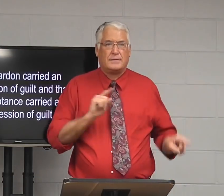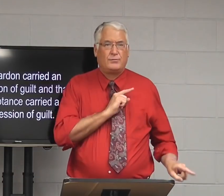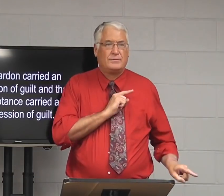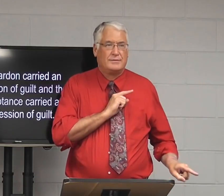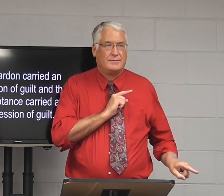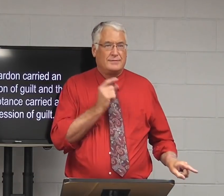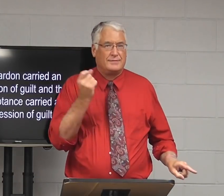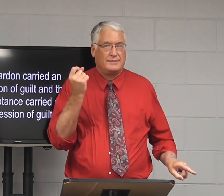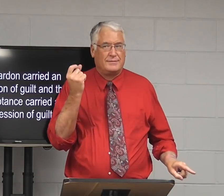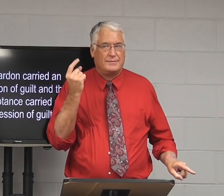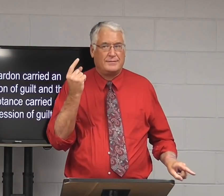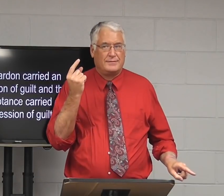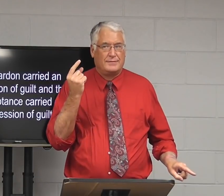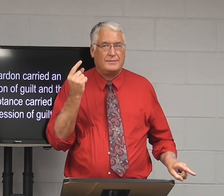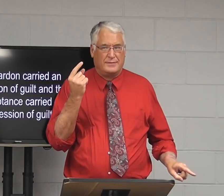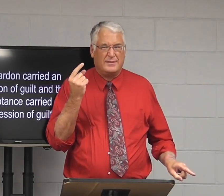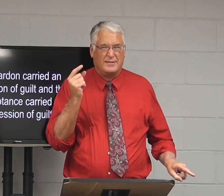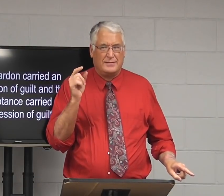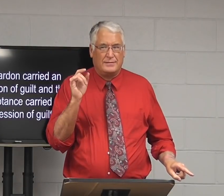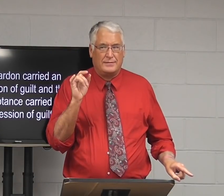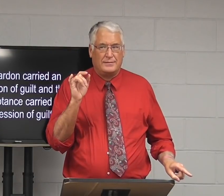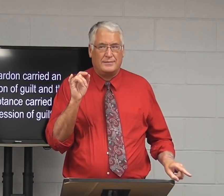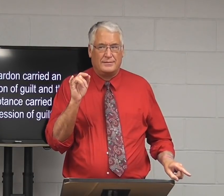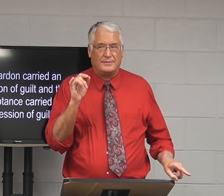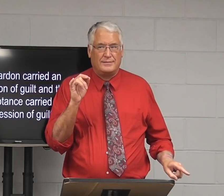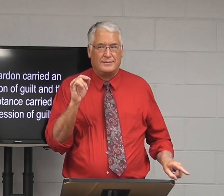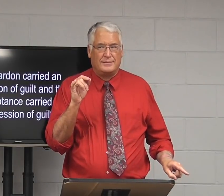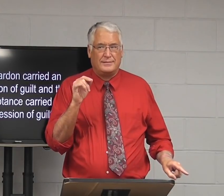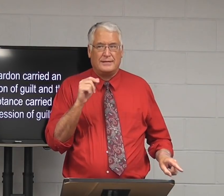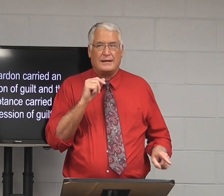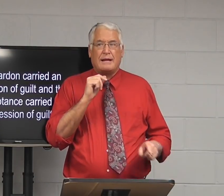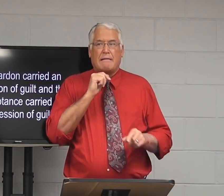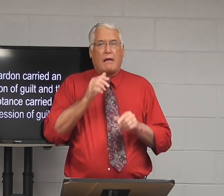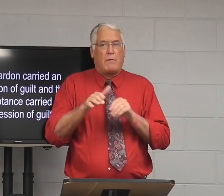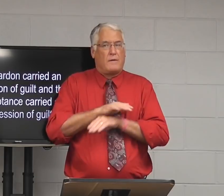obviously stated that Nixon was guilty.